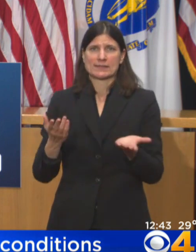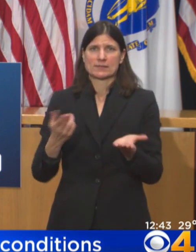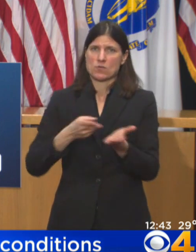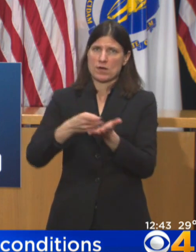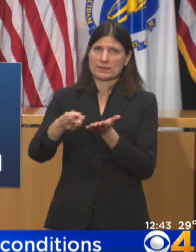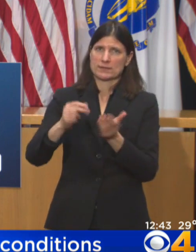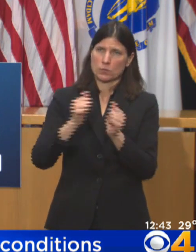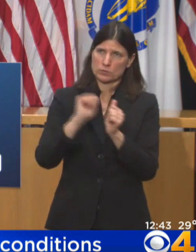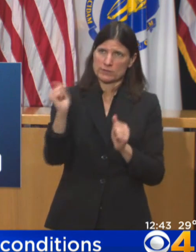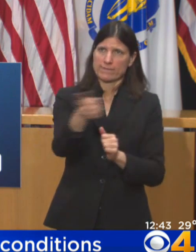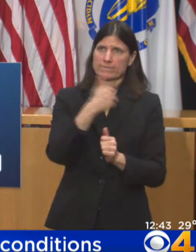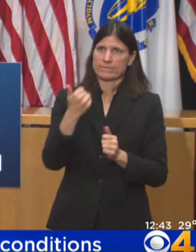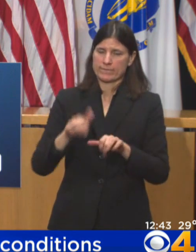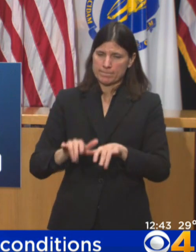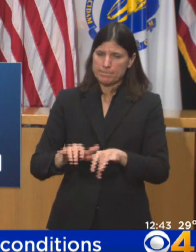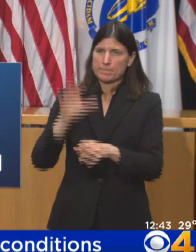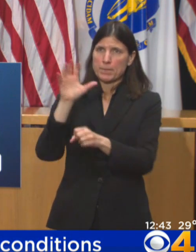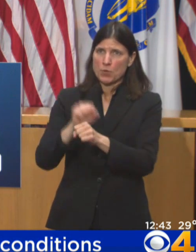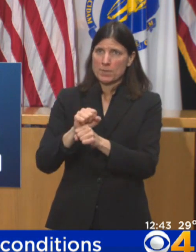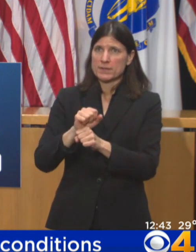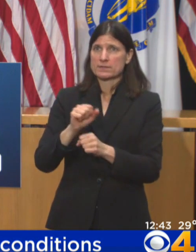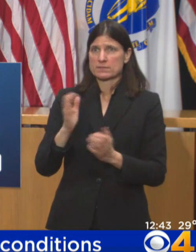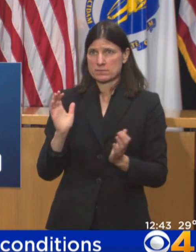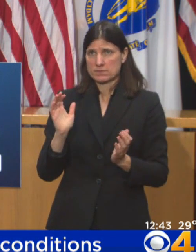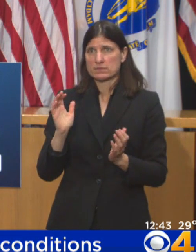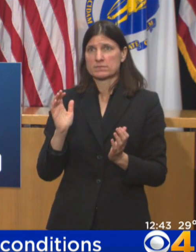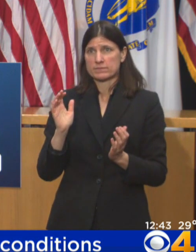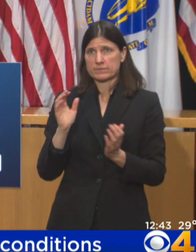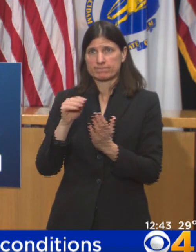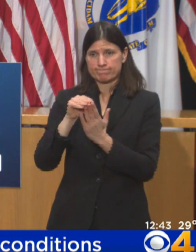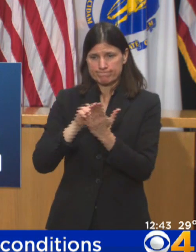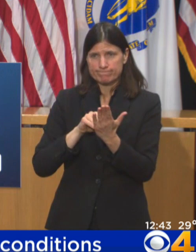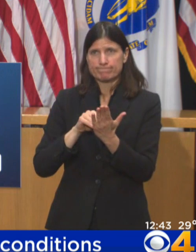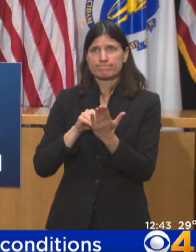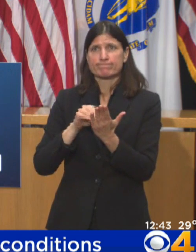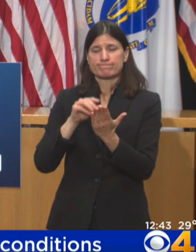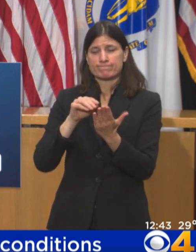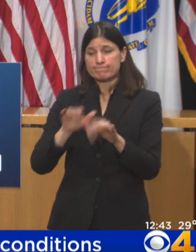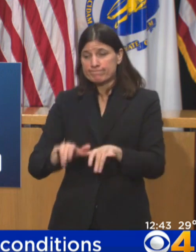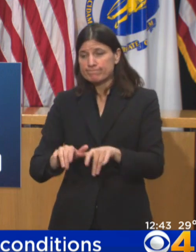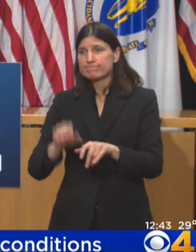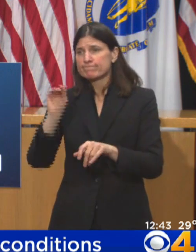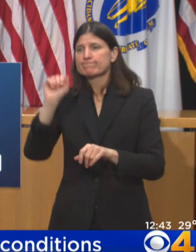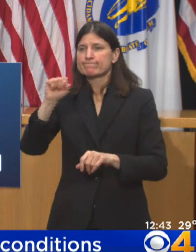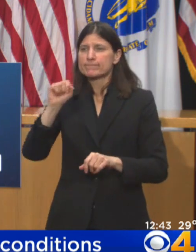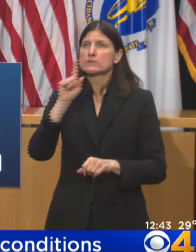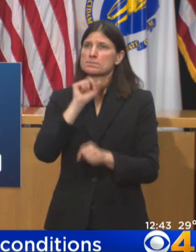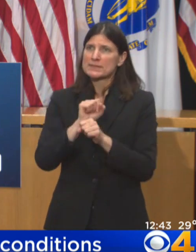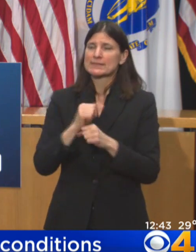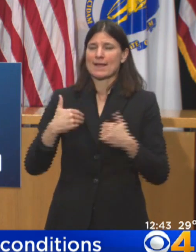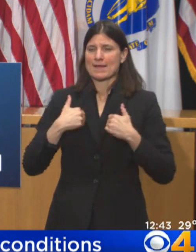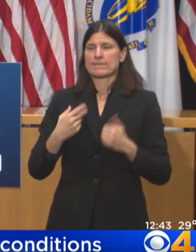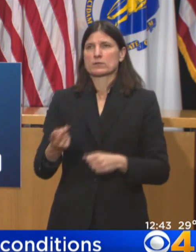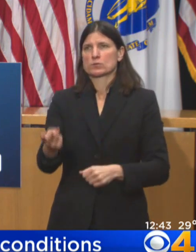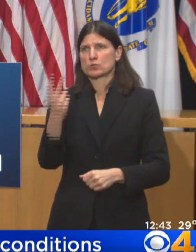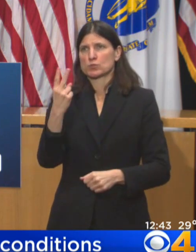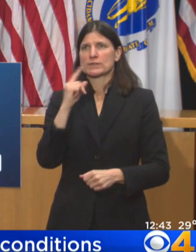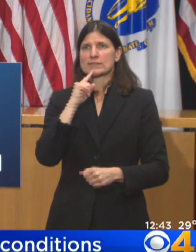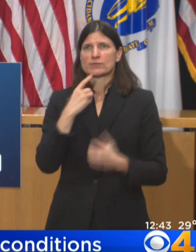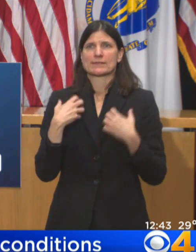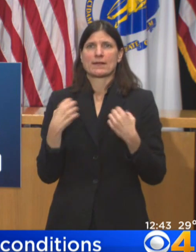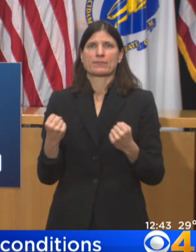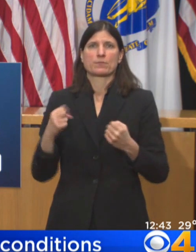and says one of their, I mean, if somebody were to show up at one of these sites and they were to attest that one of their two